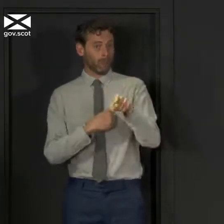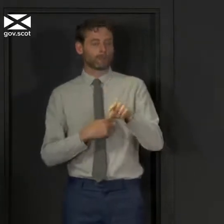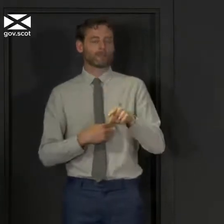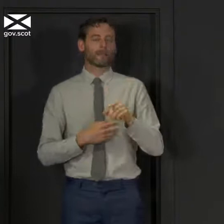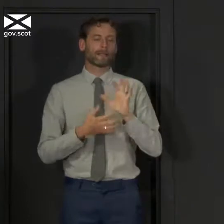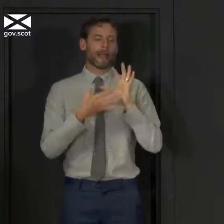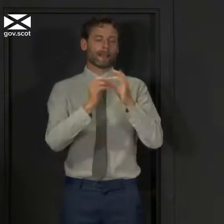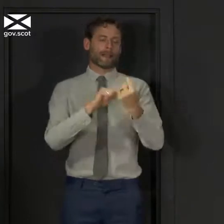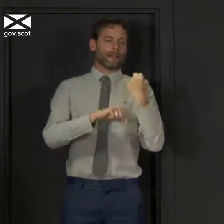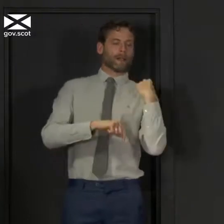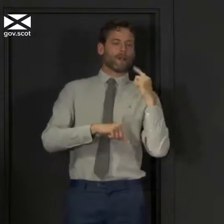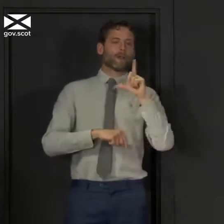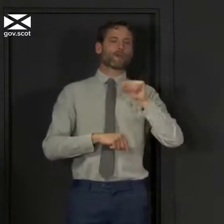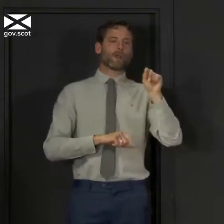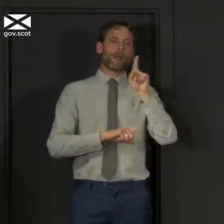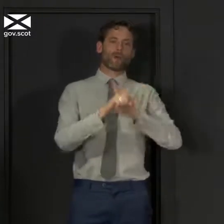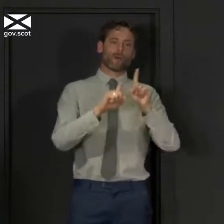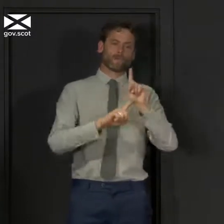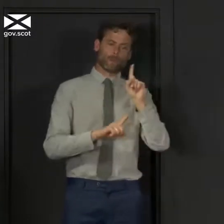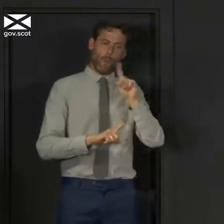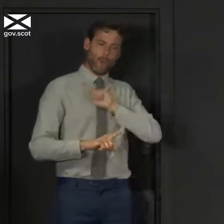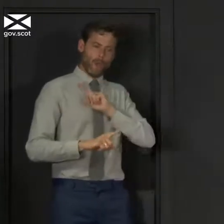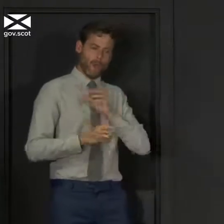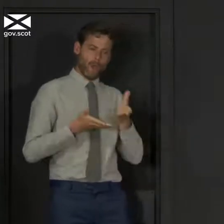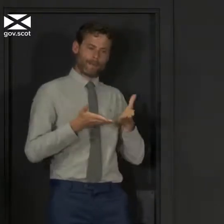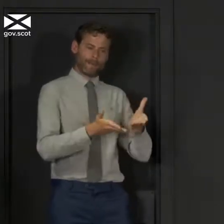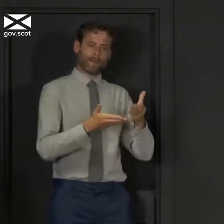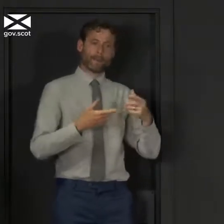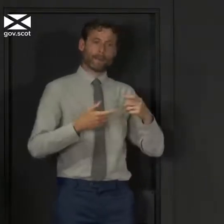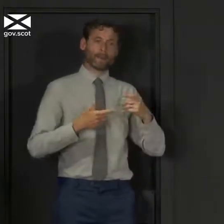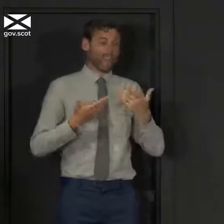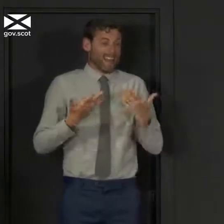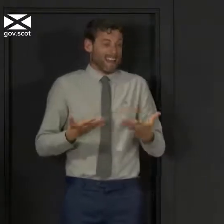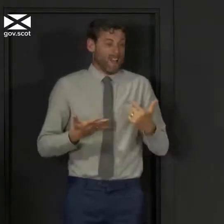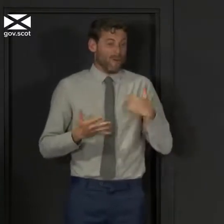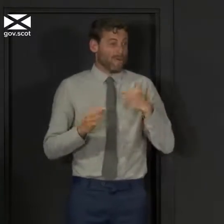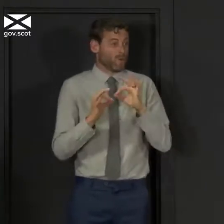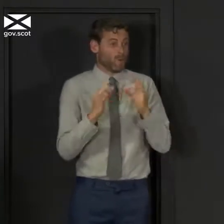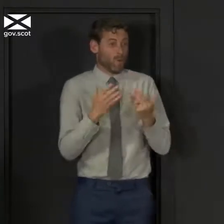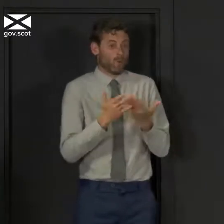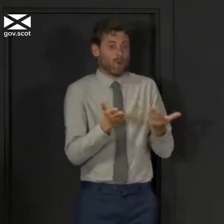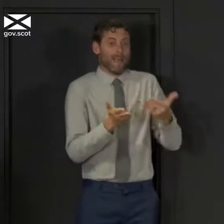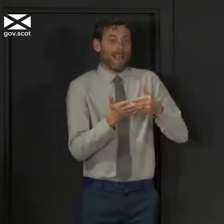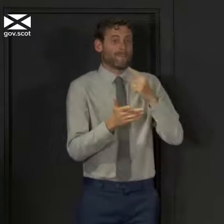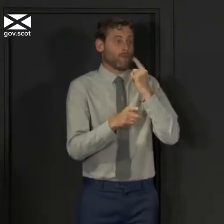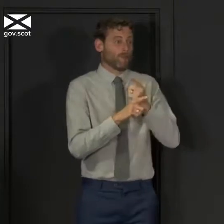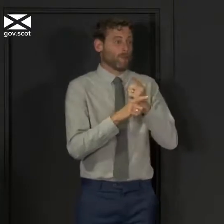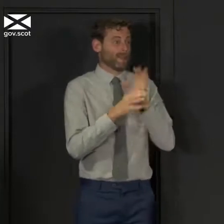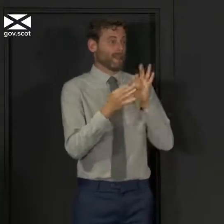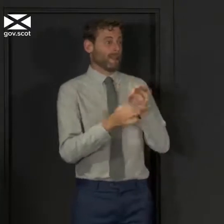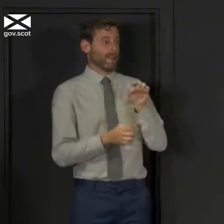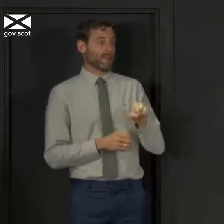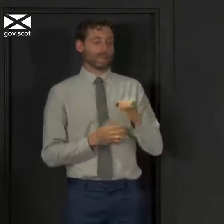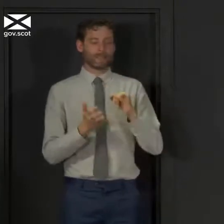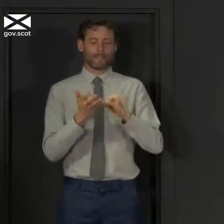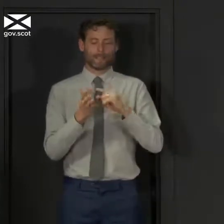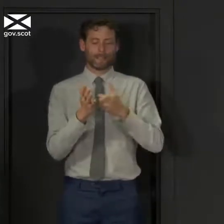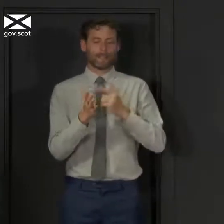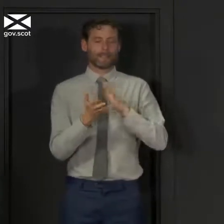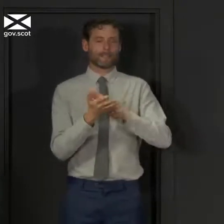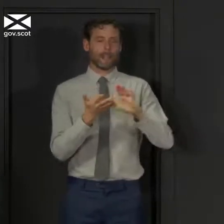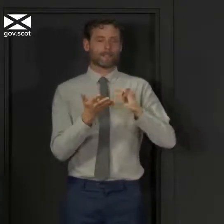and the decision-making around Nike, and I don't today have anything to add to that. Sarah Smith from BBC News.